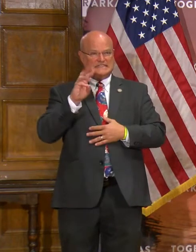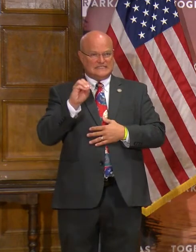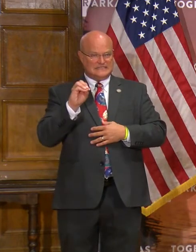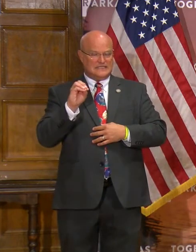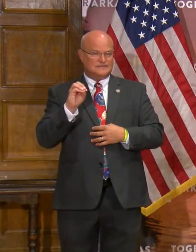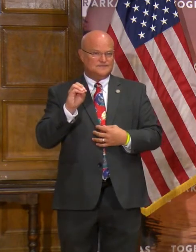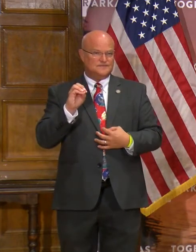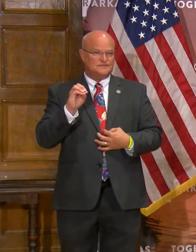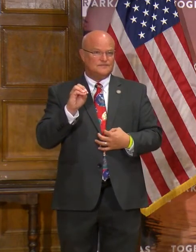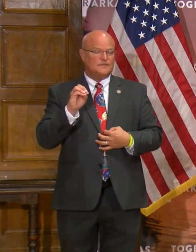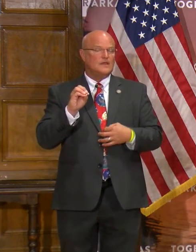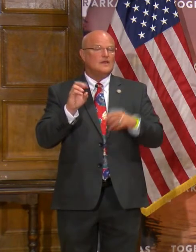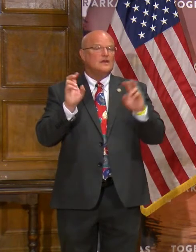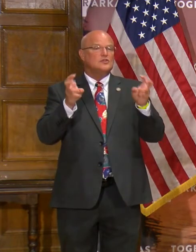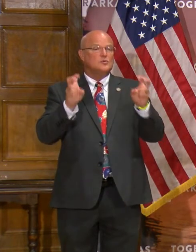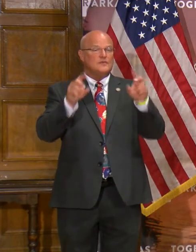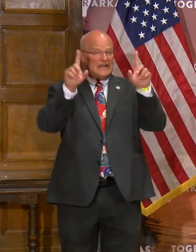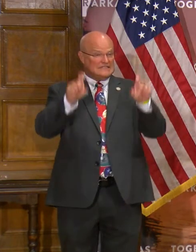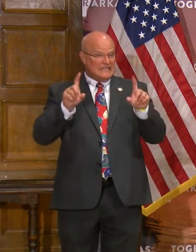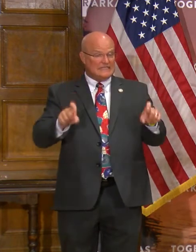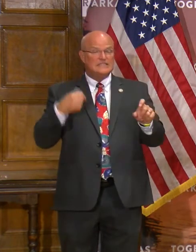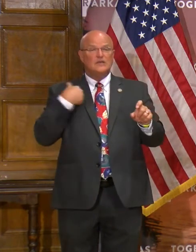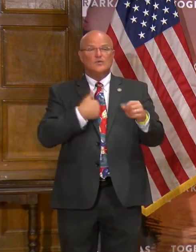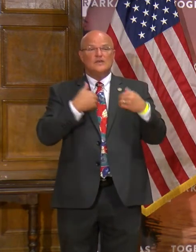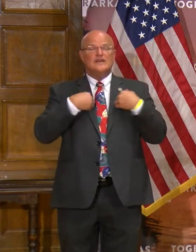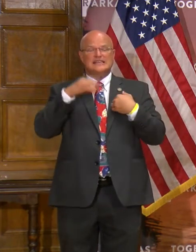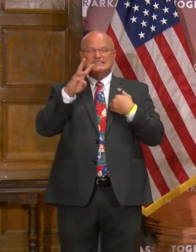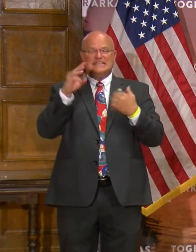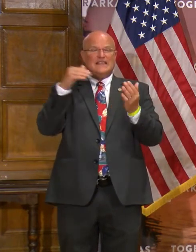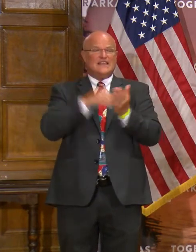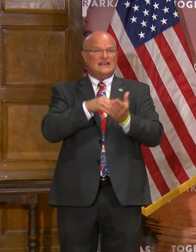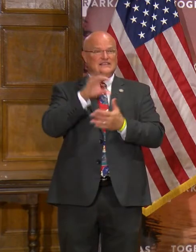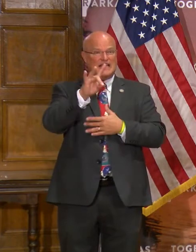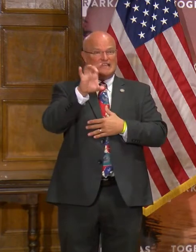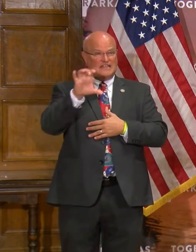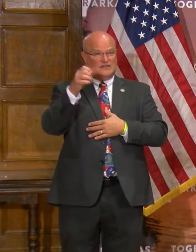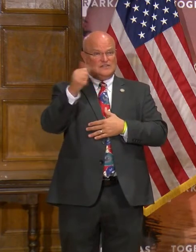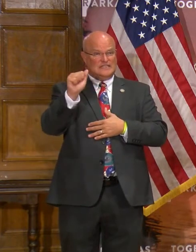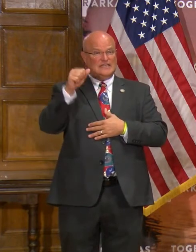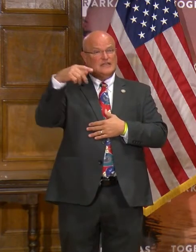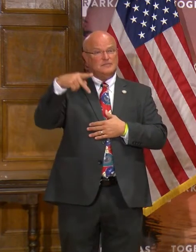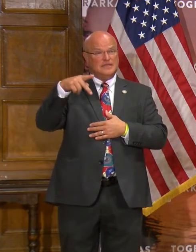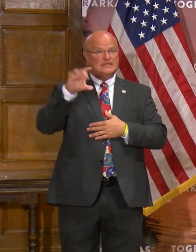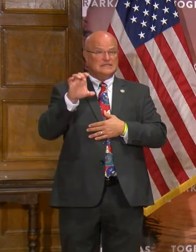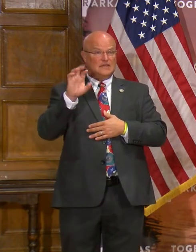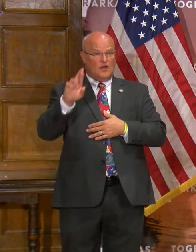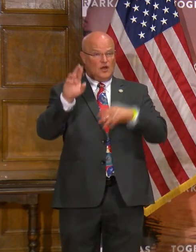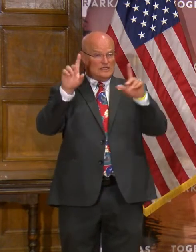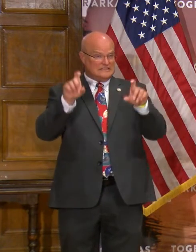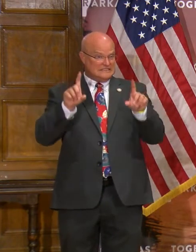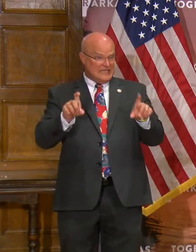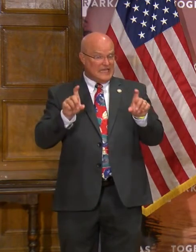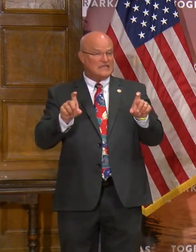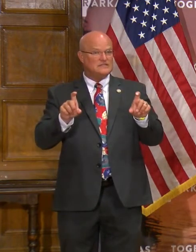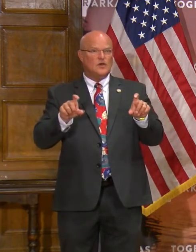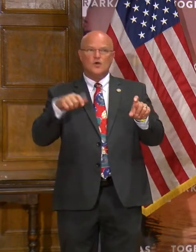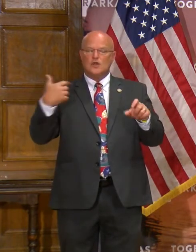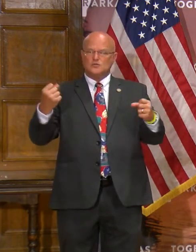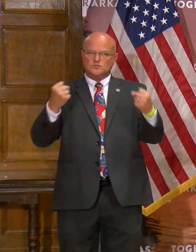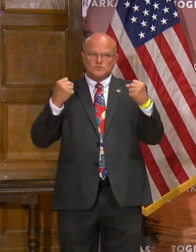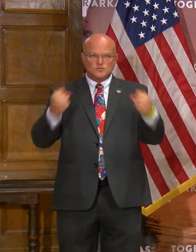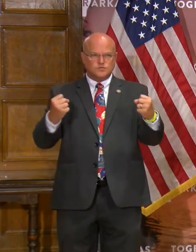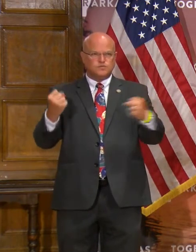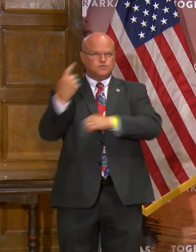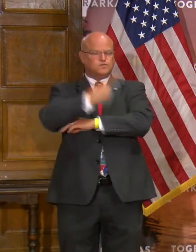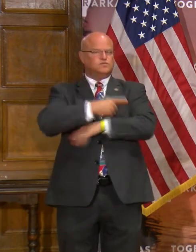In terms of our testing, we've had 6,810 PCR tests. So it was another strong day